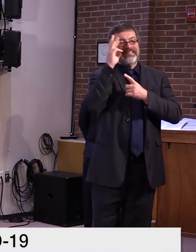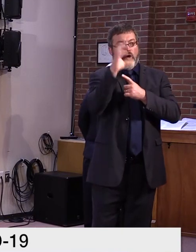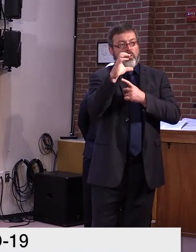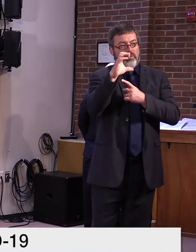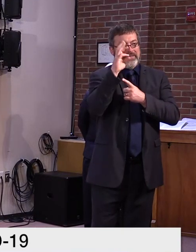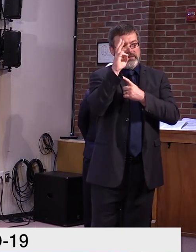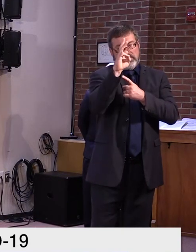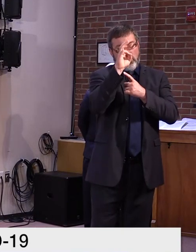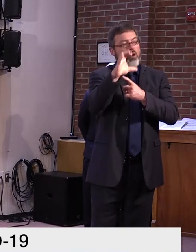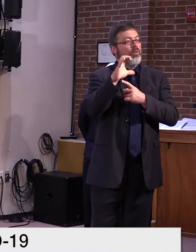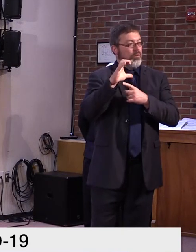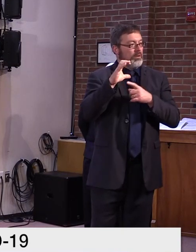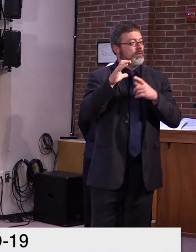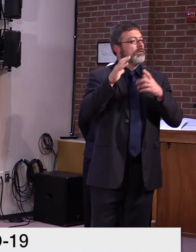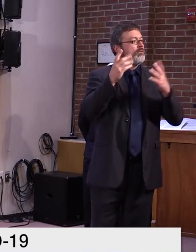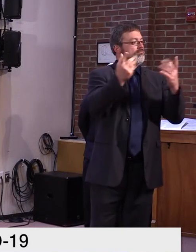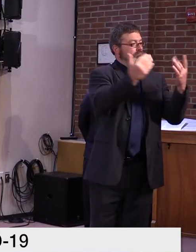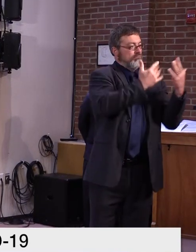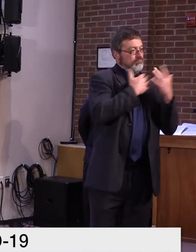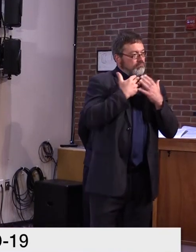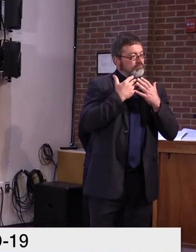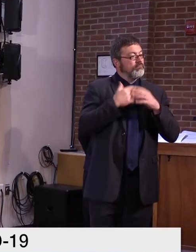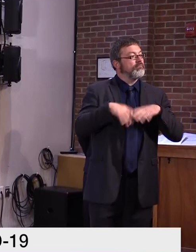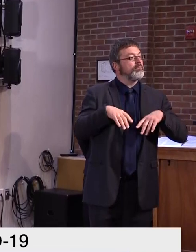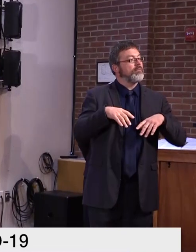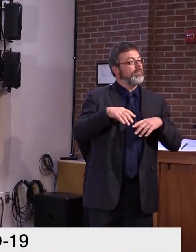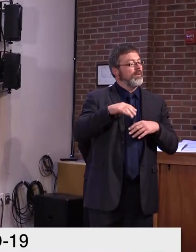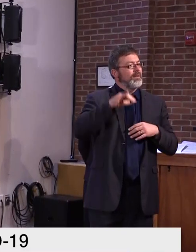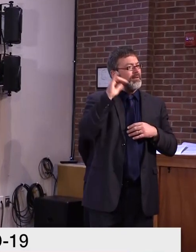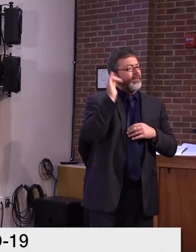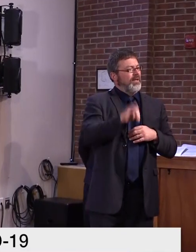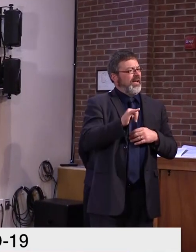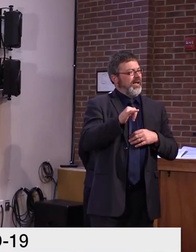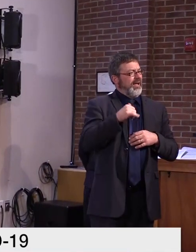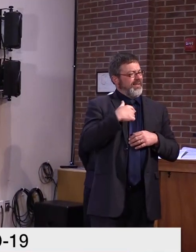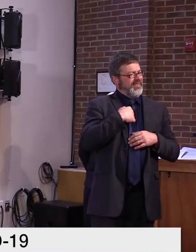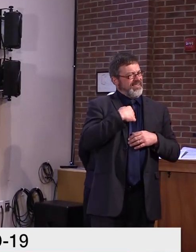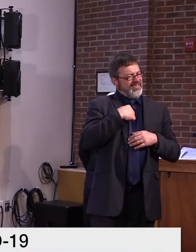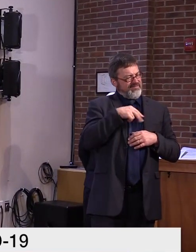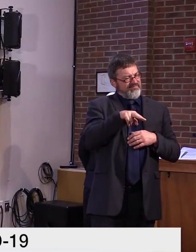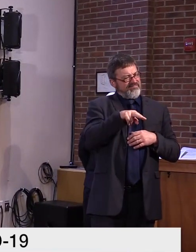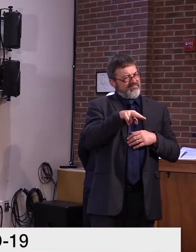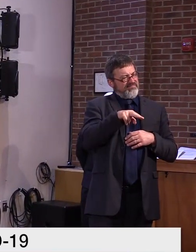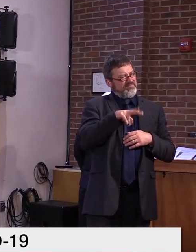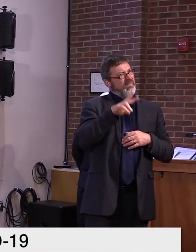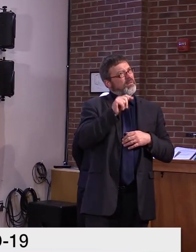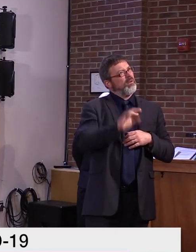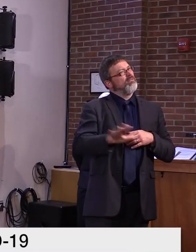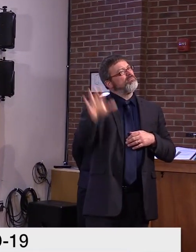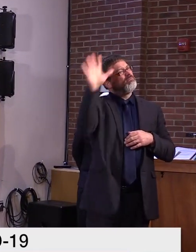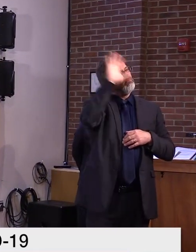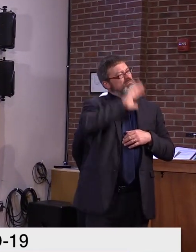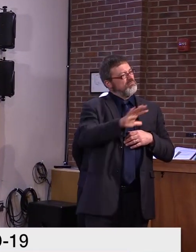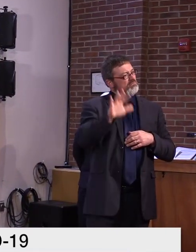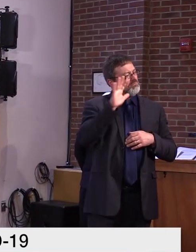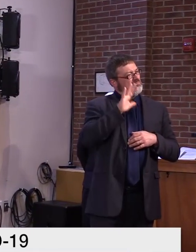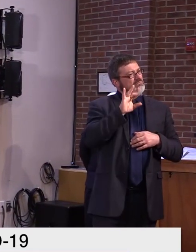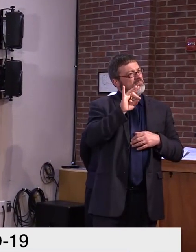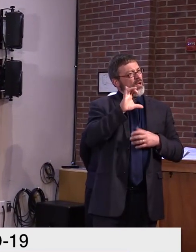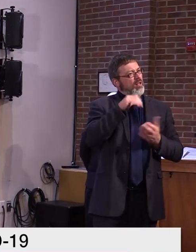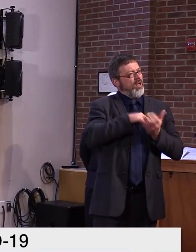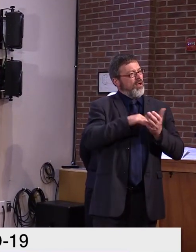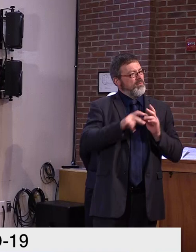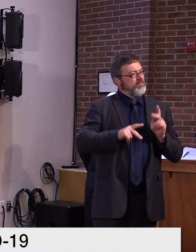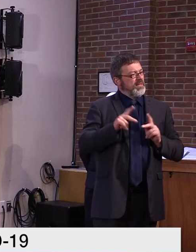% of 600 is like 10 people. Do you think that that's like a fairly accurate number of actual